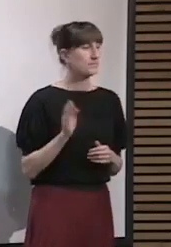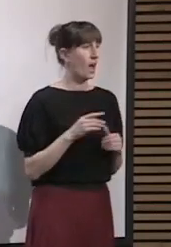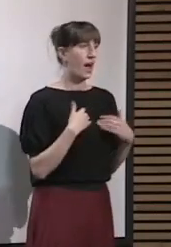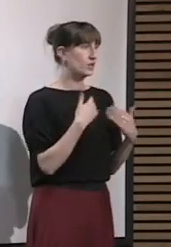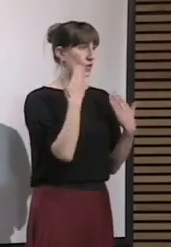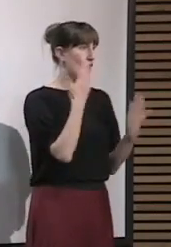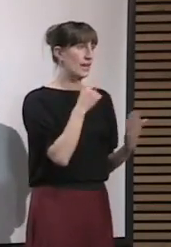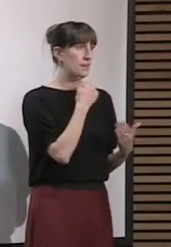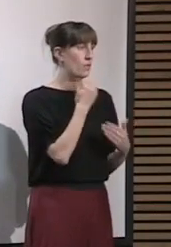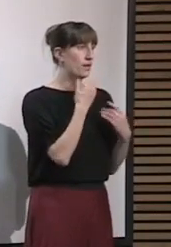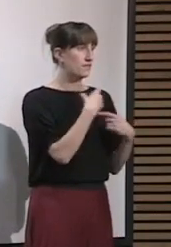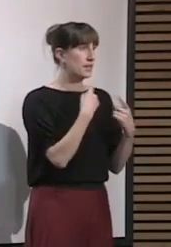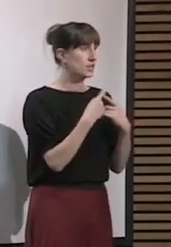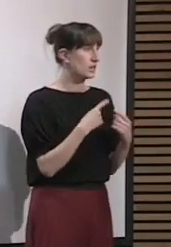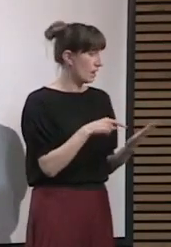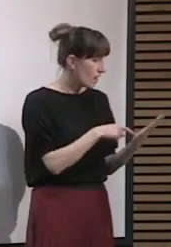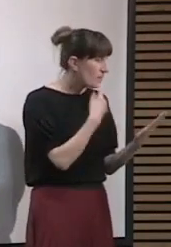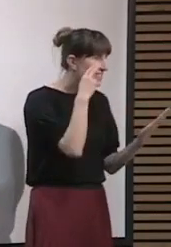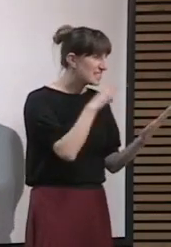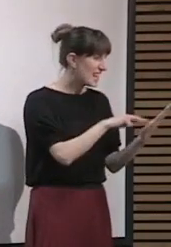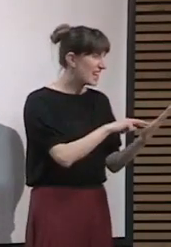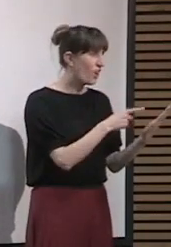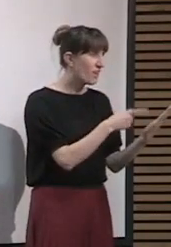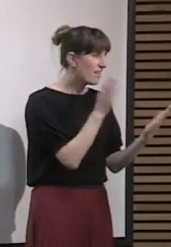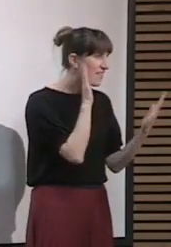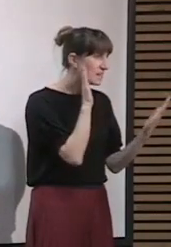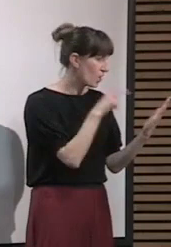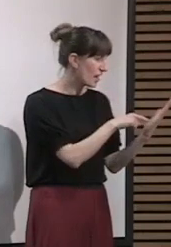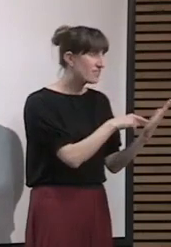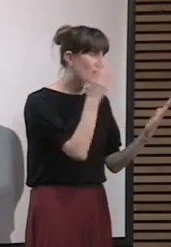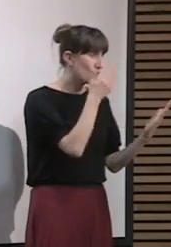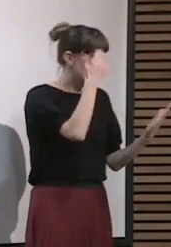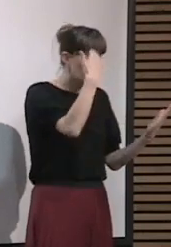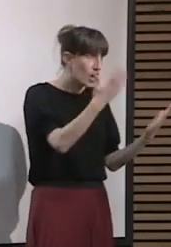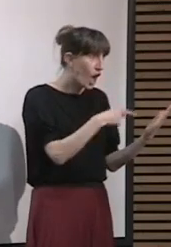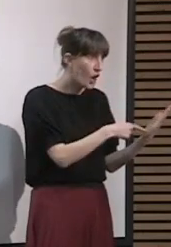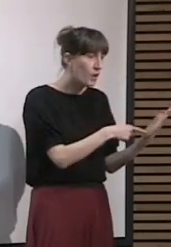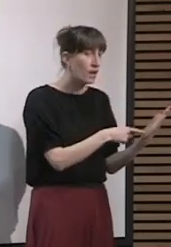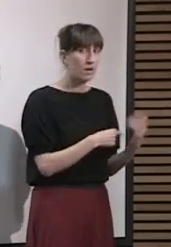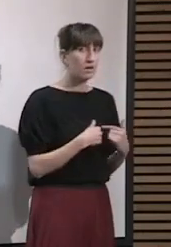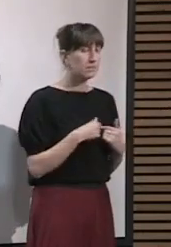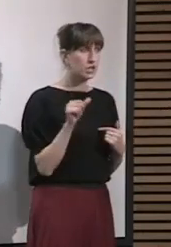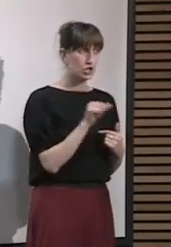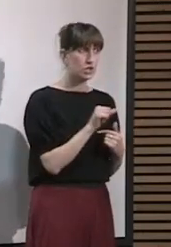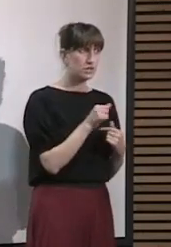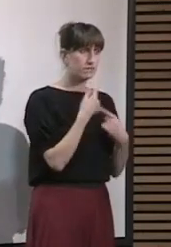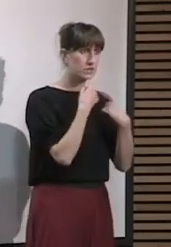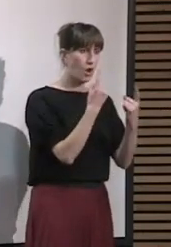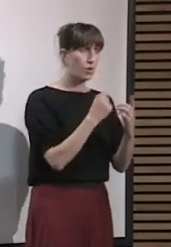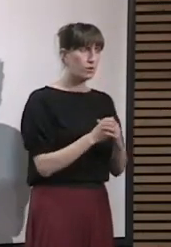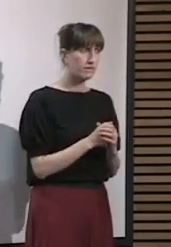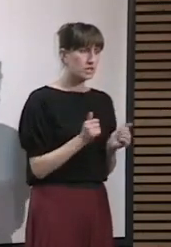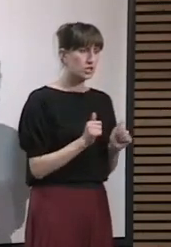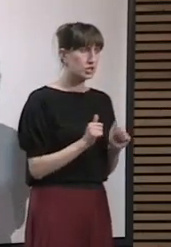first they're hearing about it. They should have been notified so I'll double-check that. The Ministry of Education and the Ministry of Health